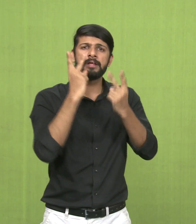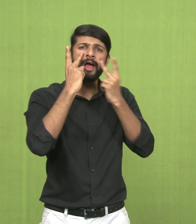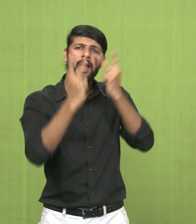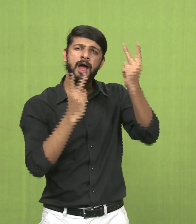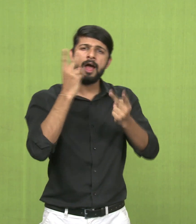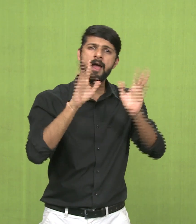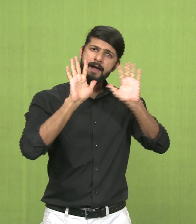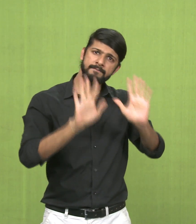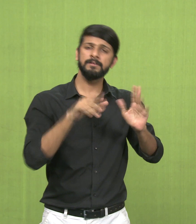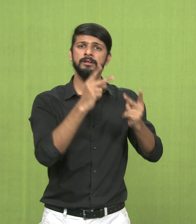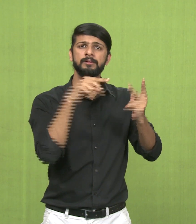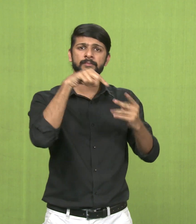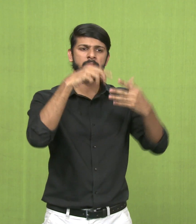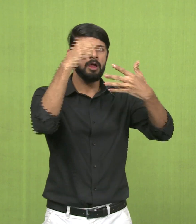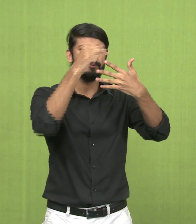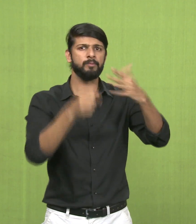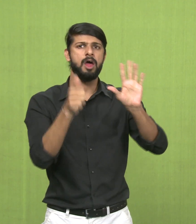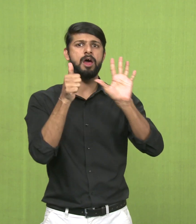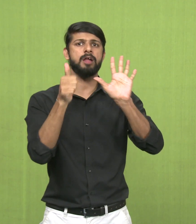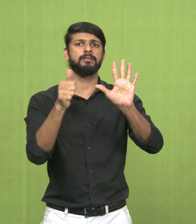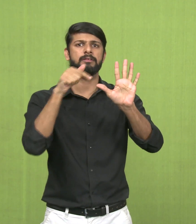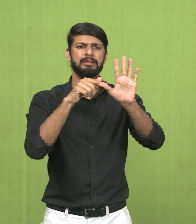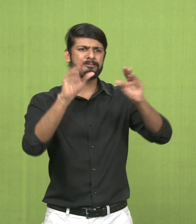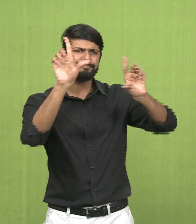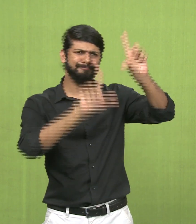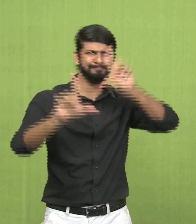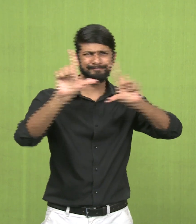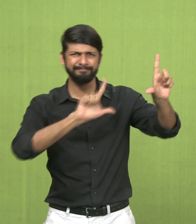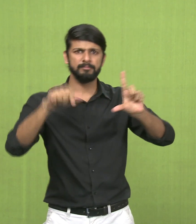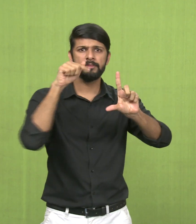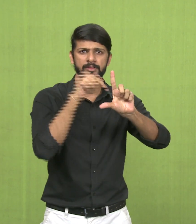In visual arts, we have six elements of composition.